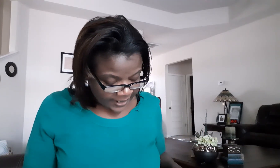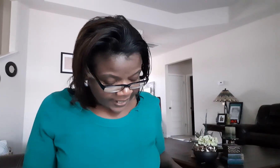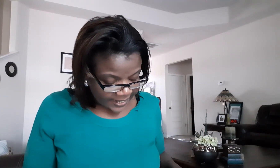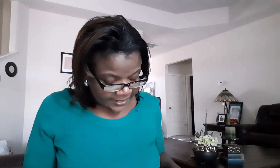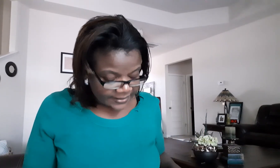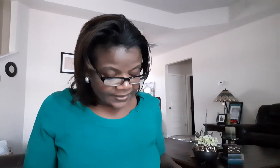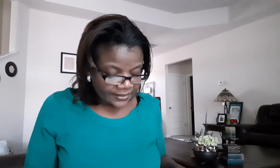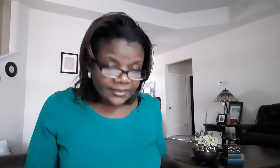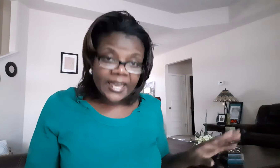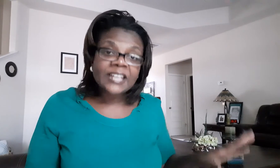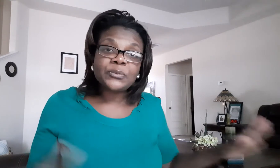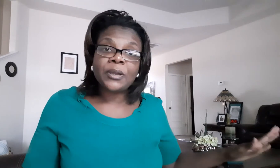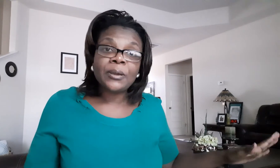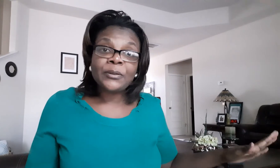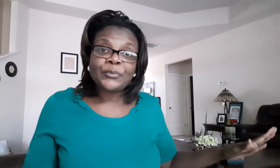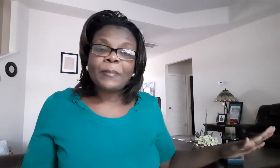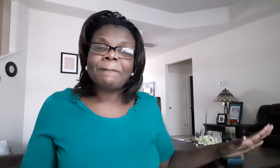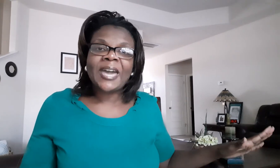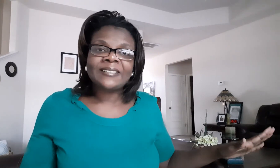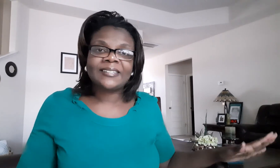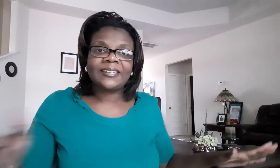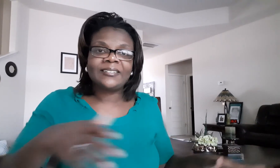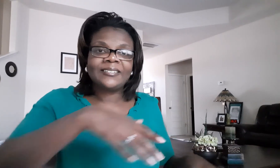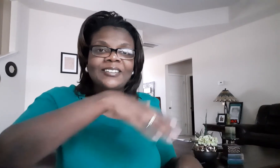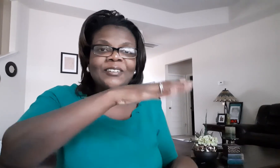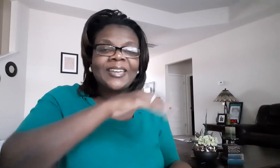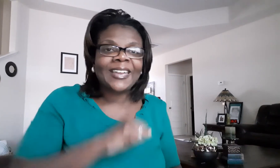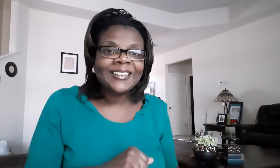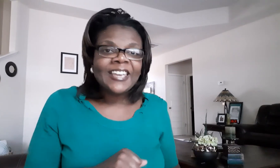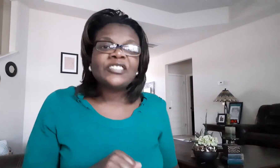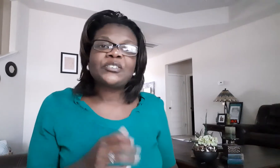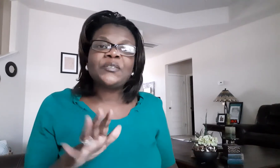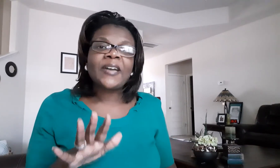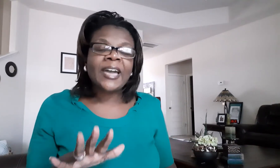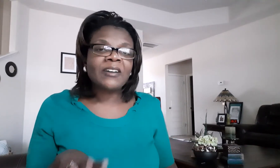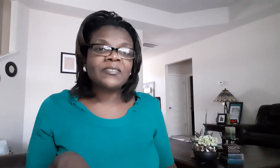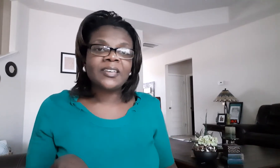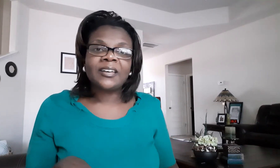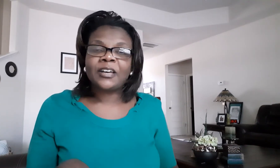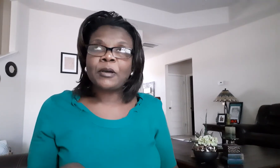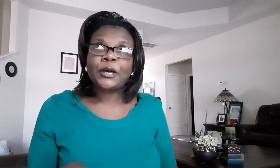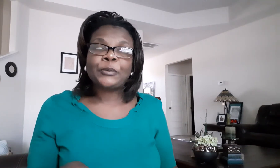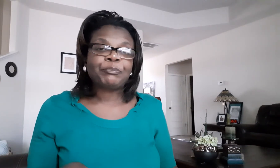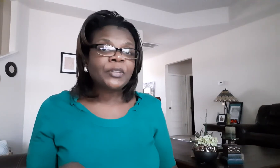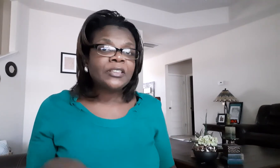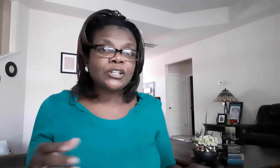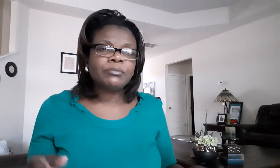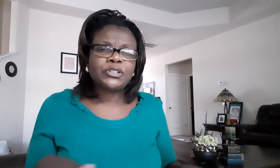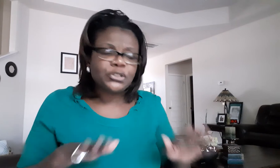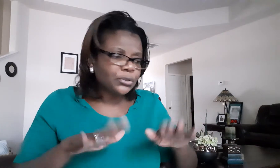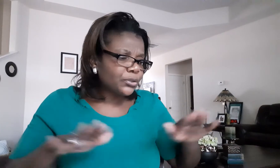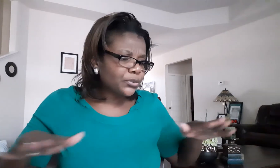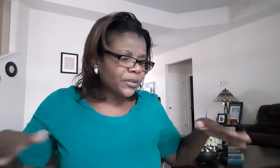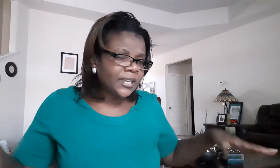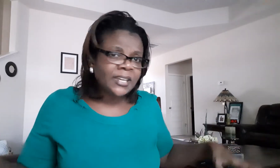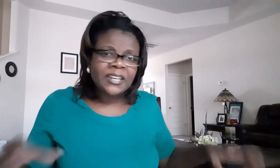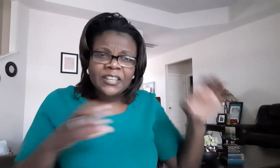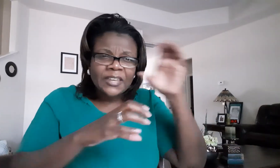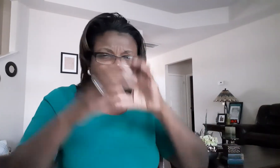and the last word basket okay so you have the um the the children they